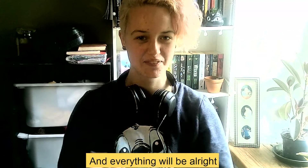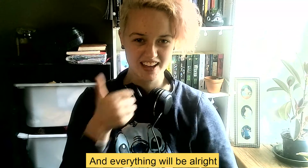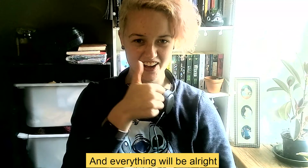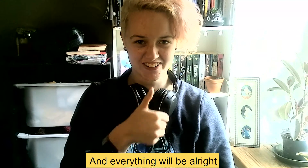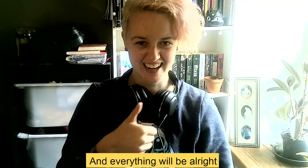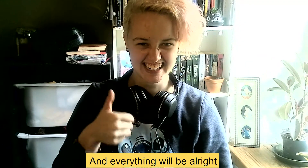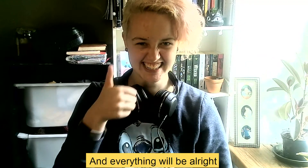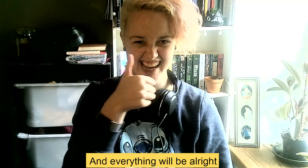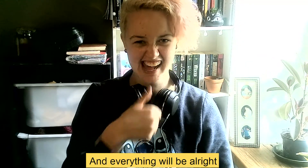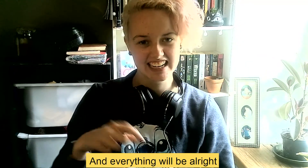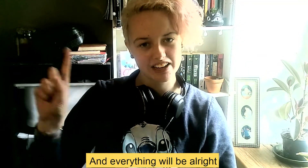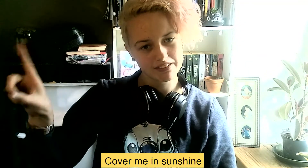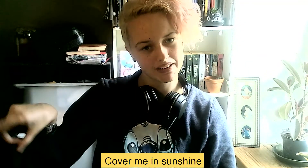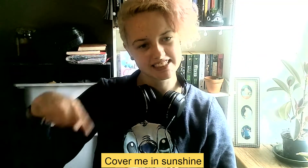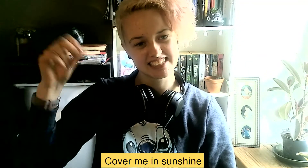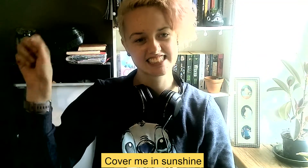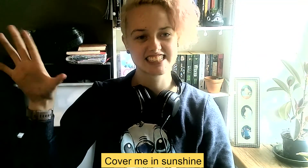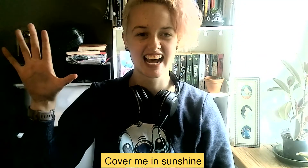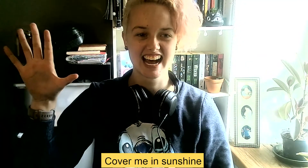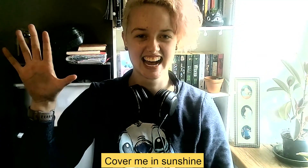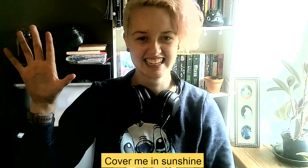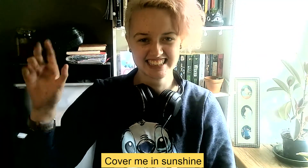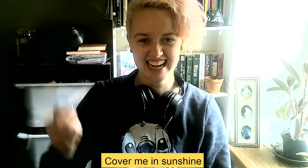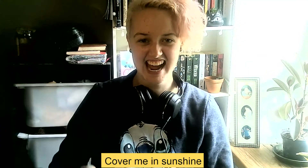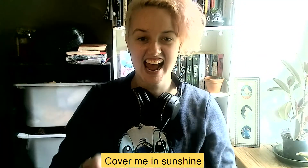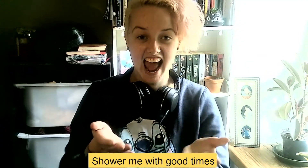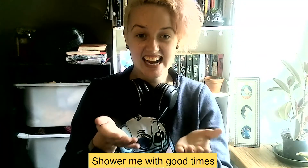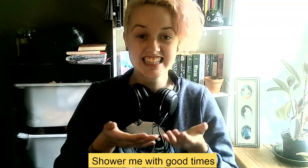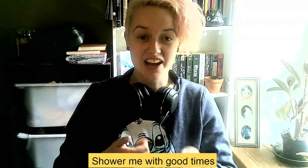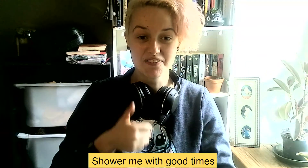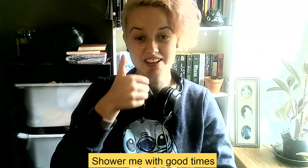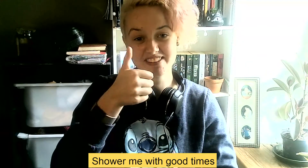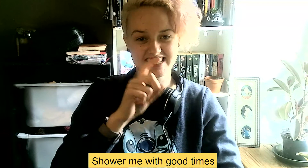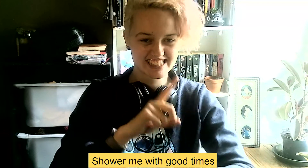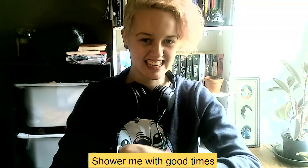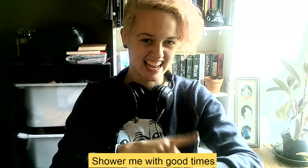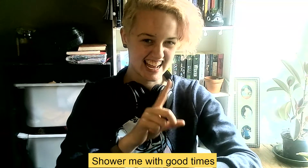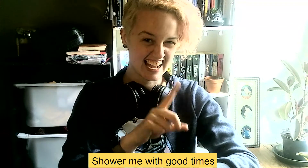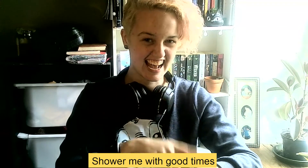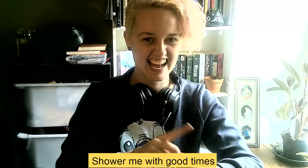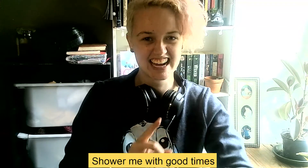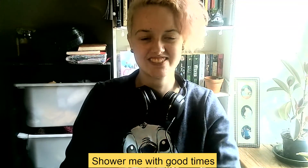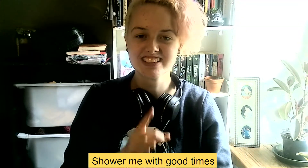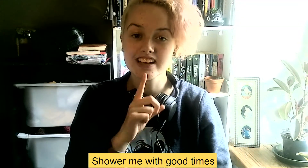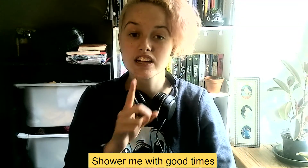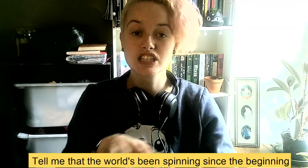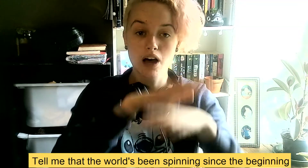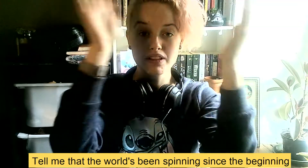will be alright. Cover me in sunshine, shower me with good times. Tell